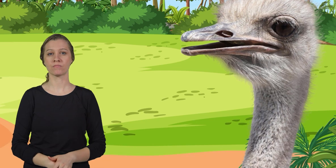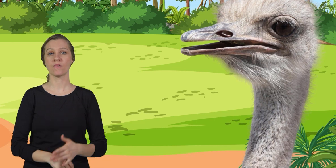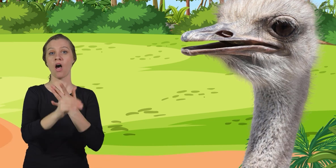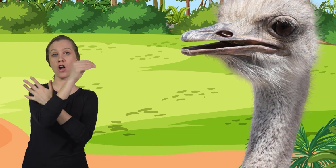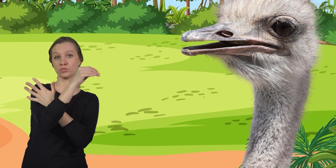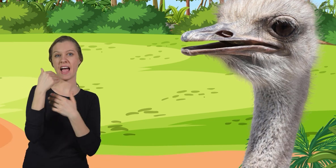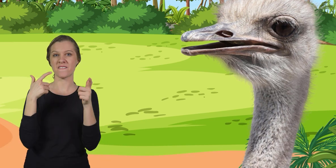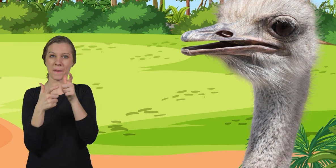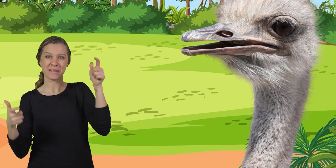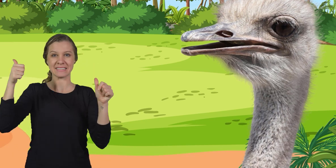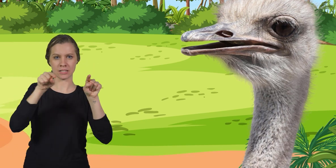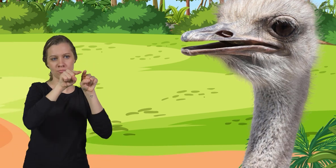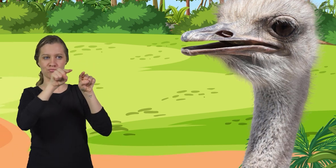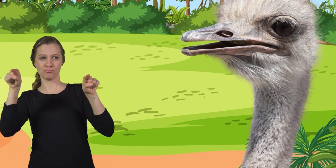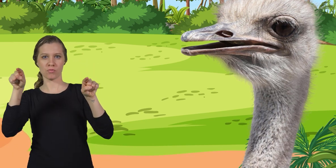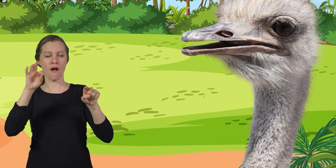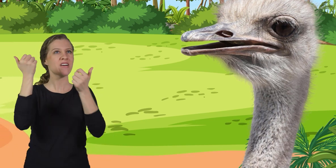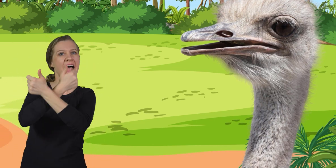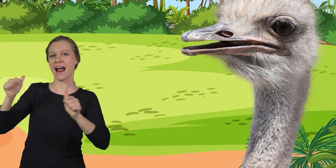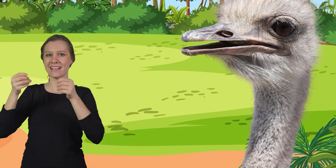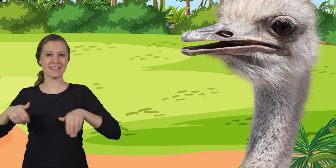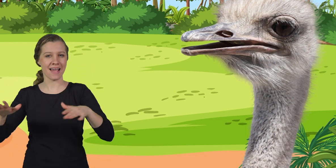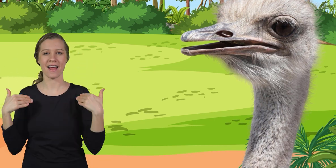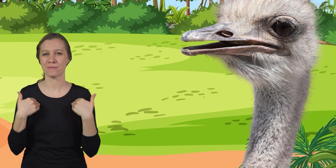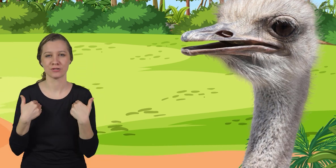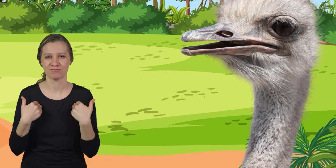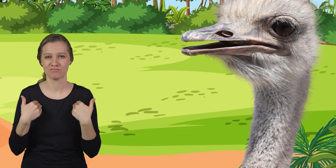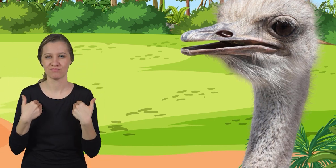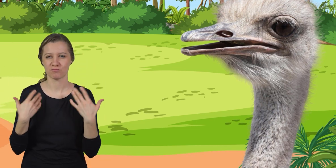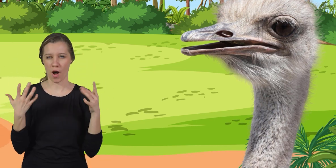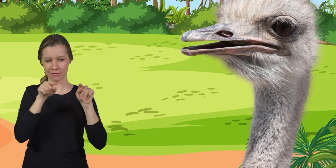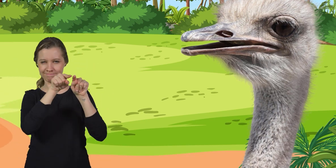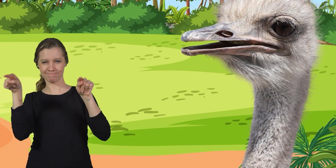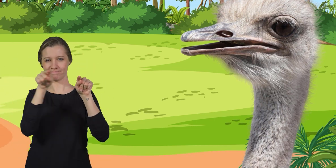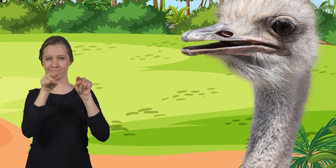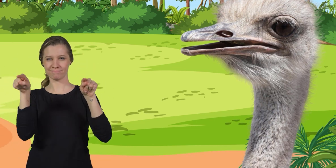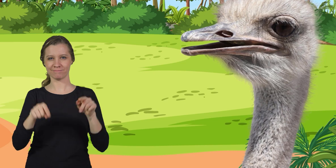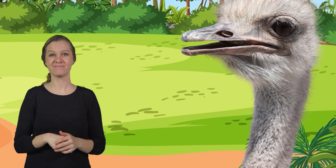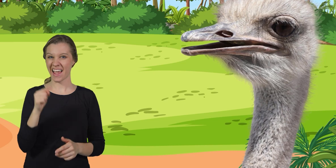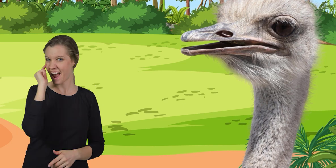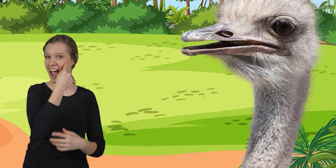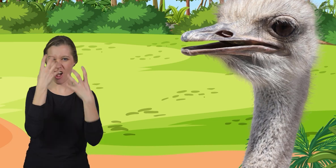have the biggest blank of any land animal. That's right! Eyes